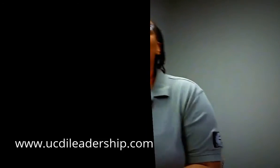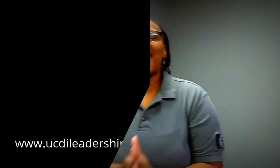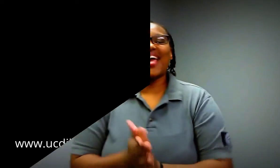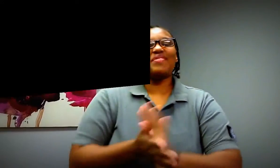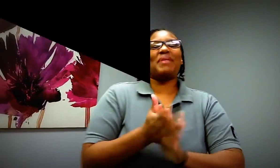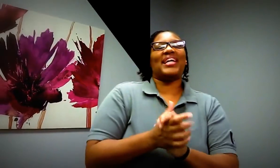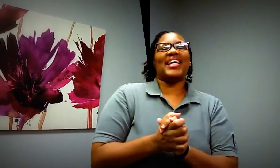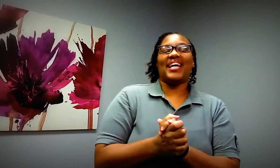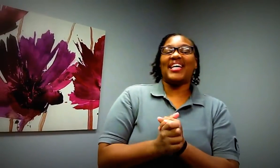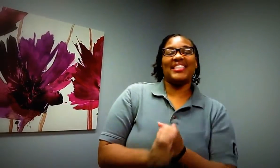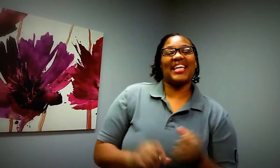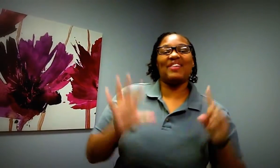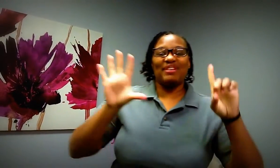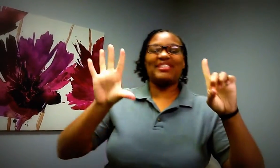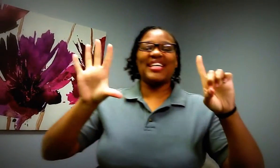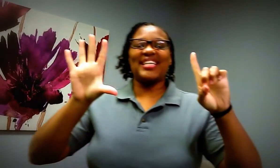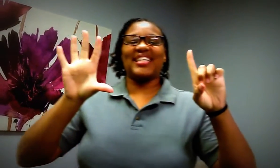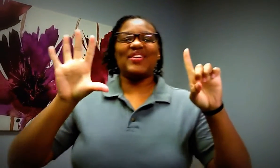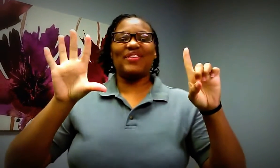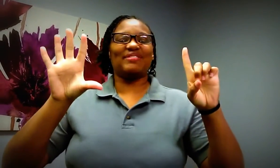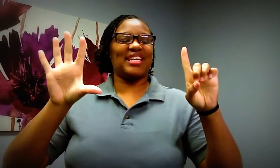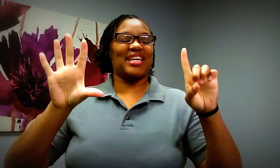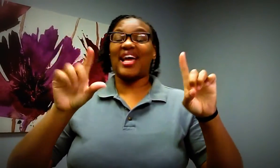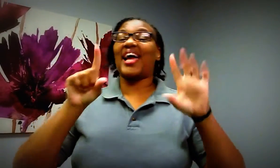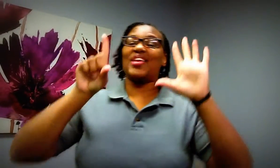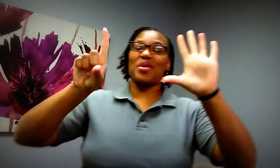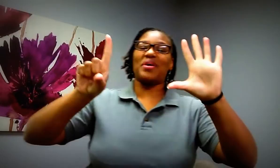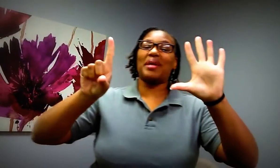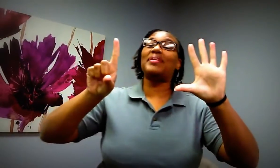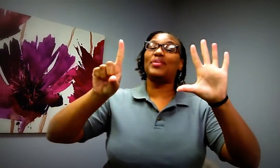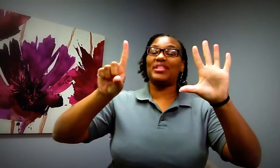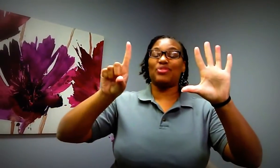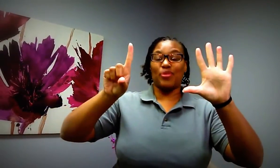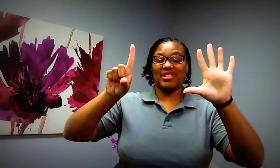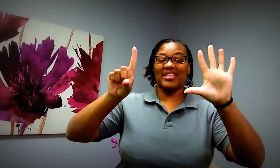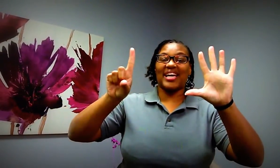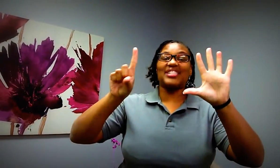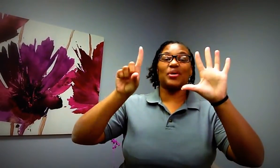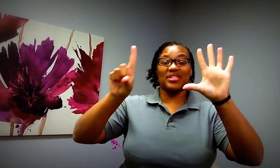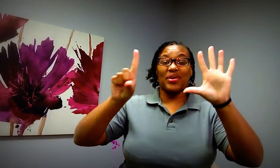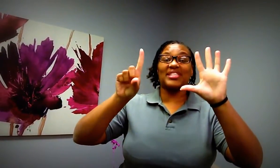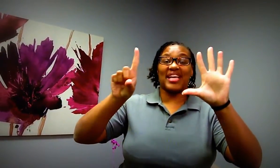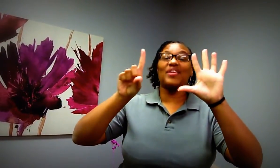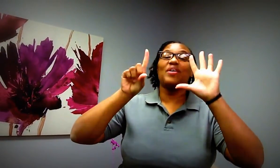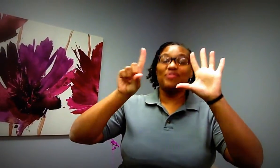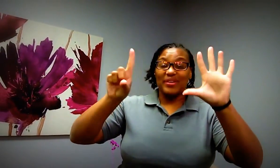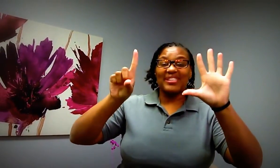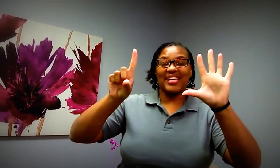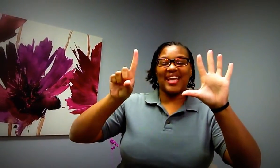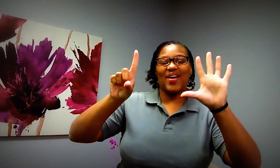hey everybody uh it's day 15 15 hey you know what i've been doing this for 14 days so it's going to say 15 now